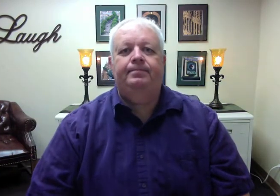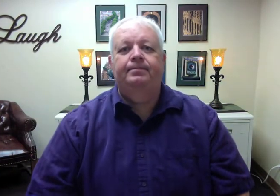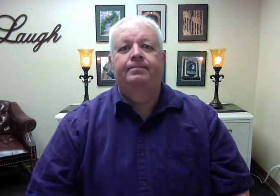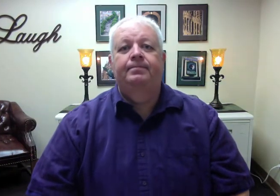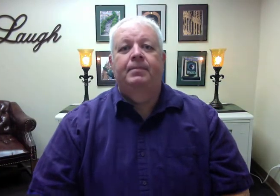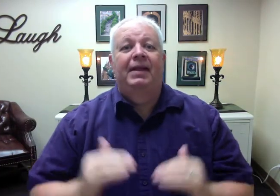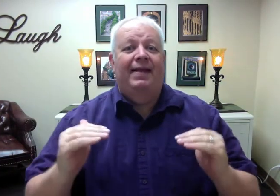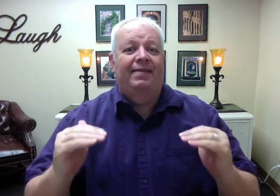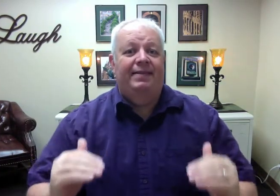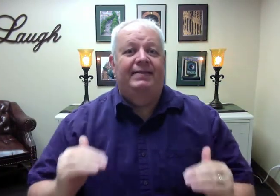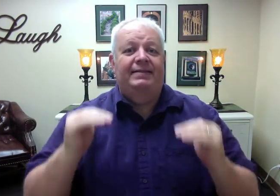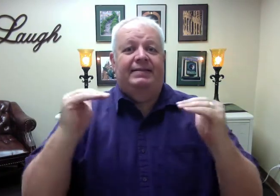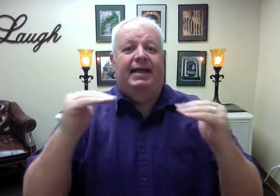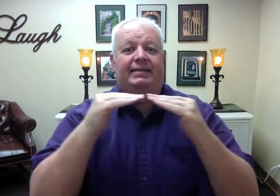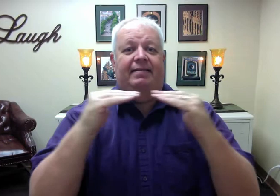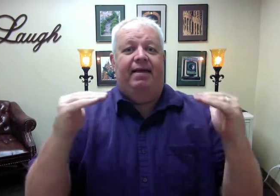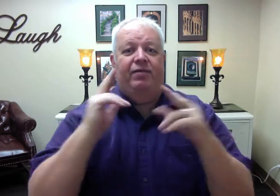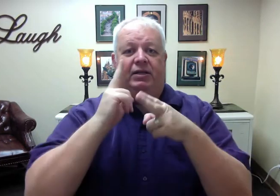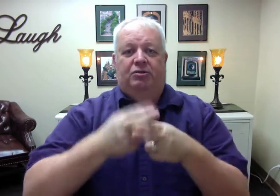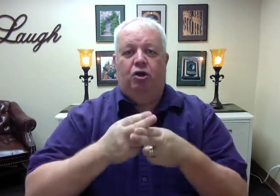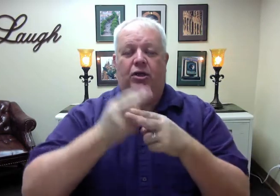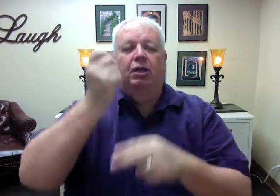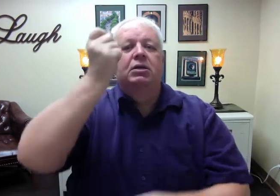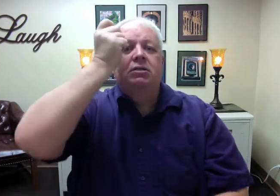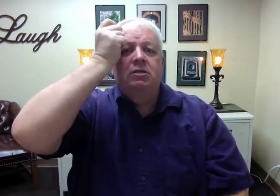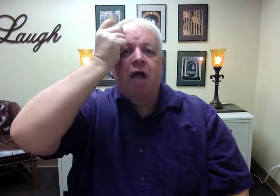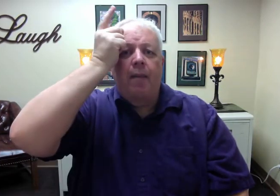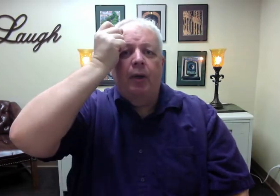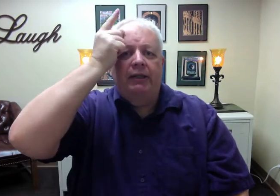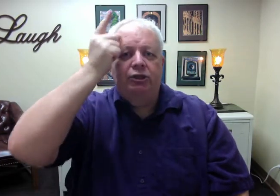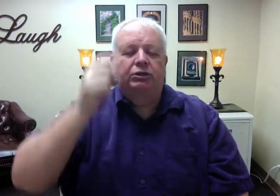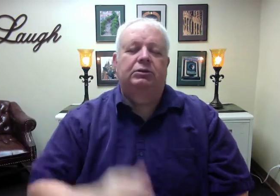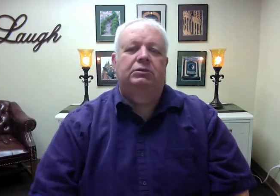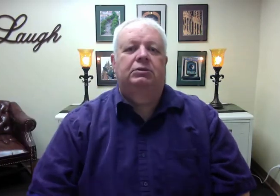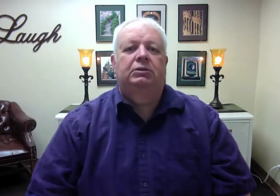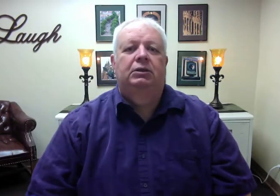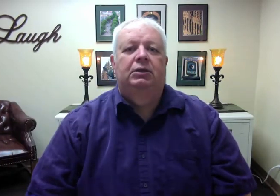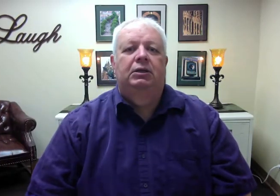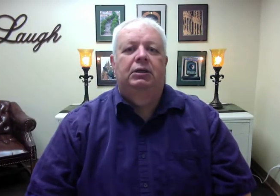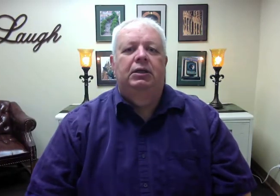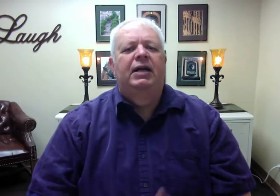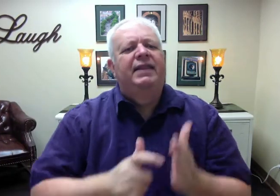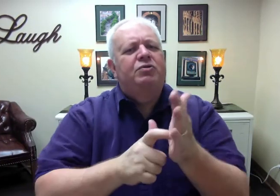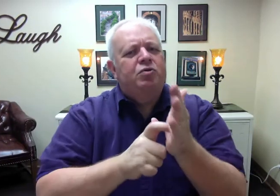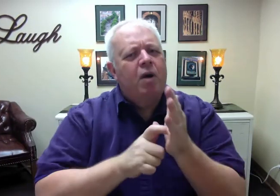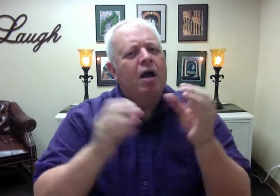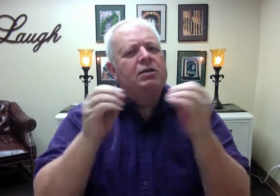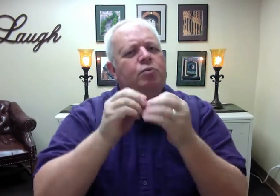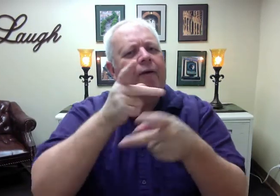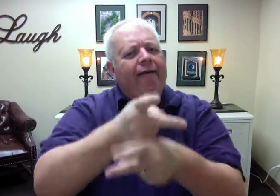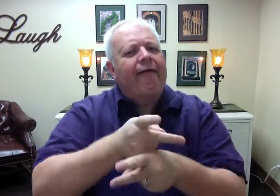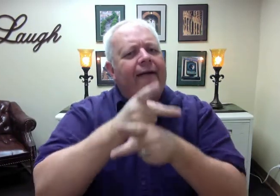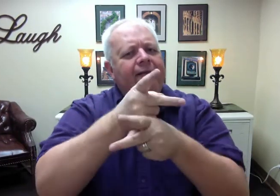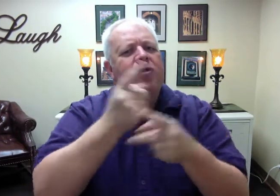The next level up is called comprehension. This requires more careful thinking from students.